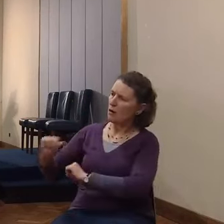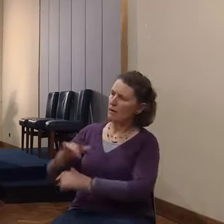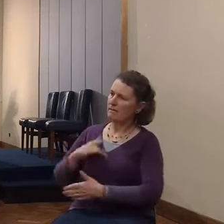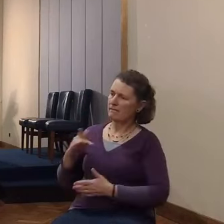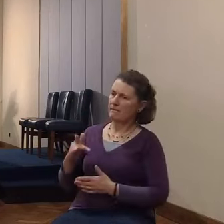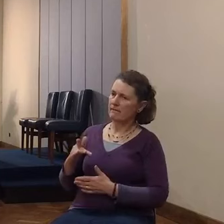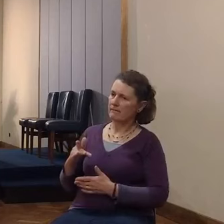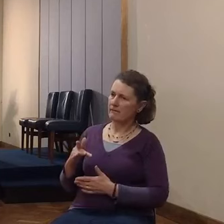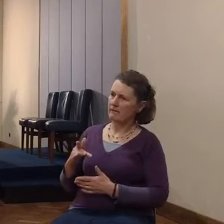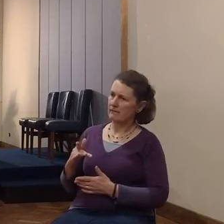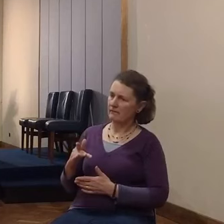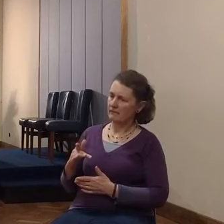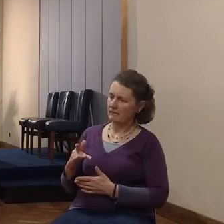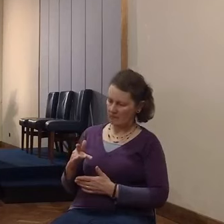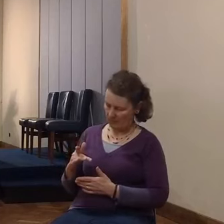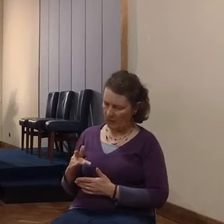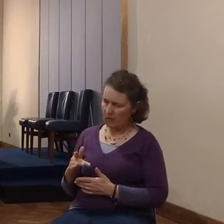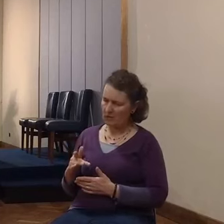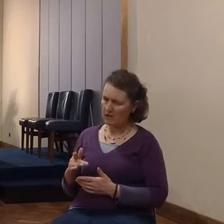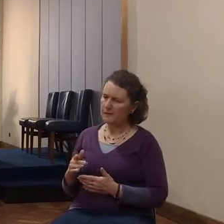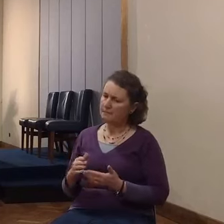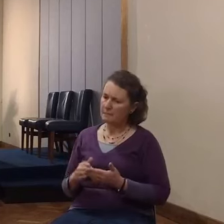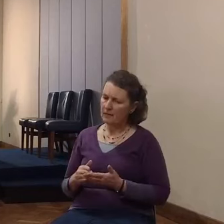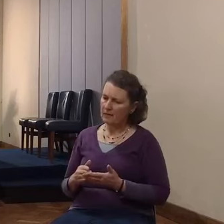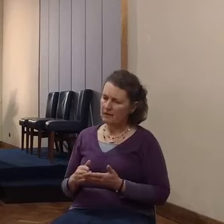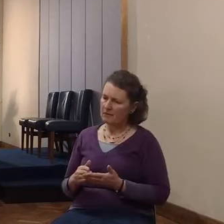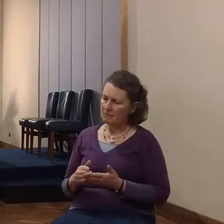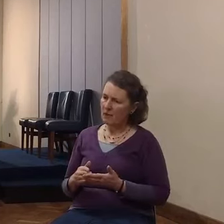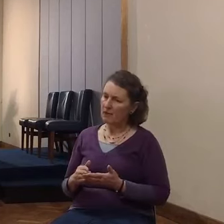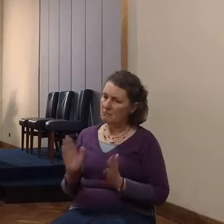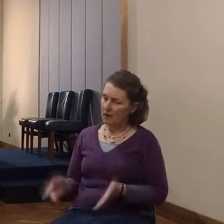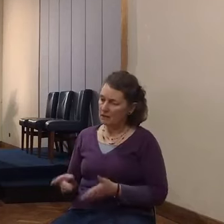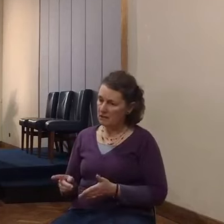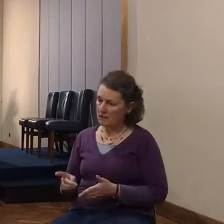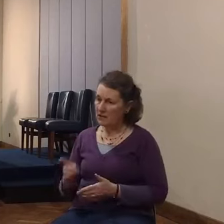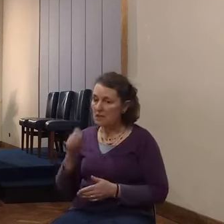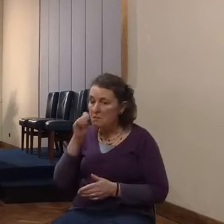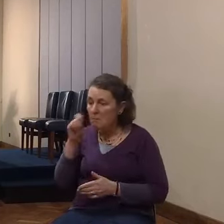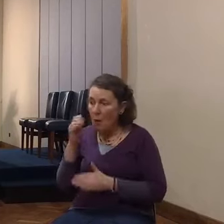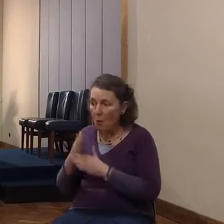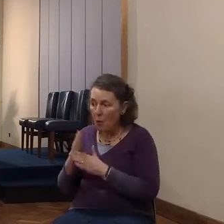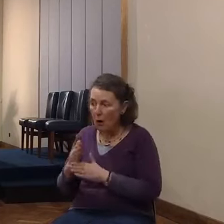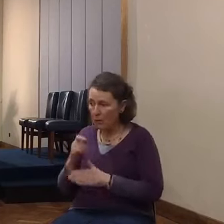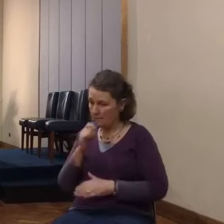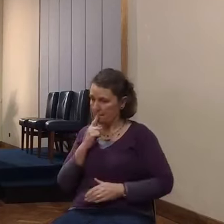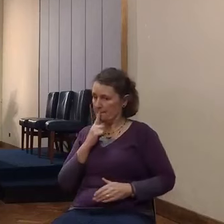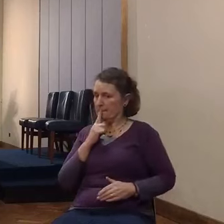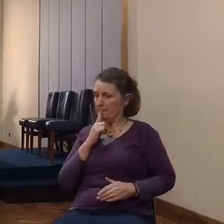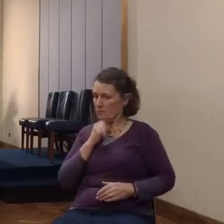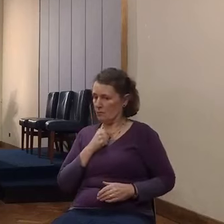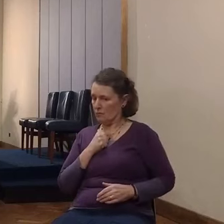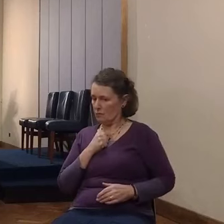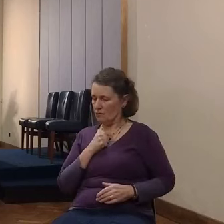Our life for yours, if you utter not this our business. And then they repeat that later on.